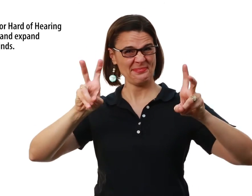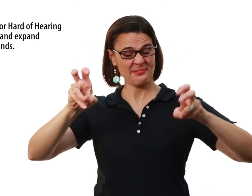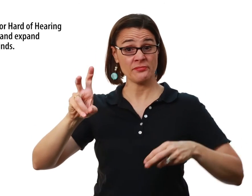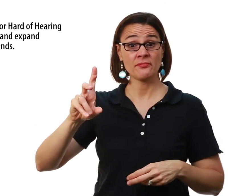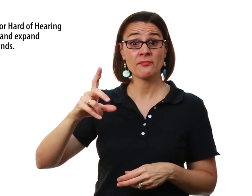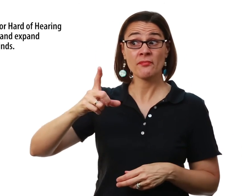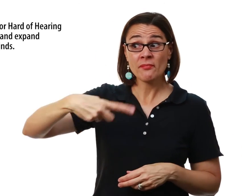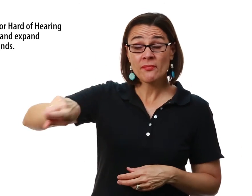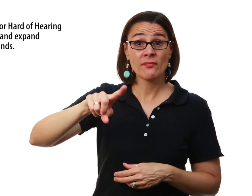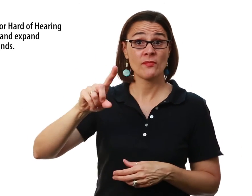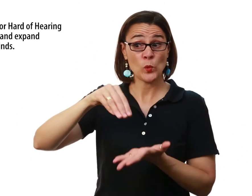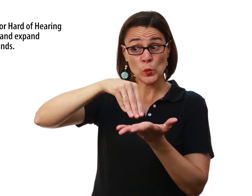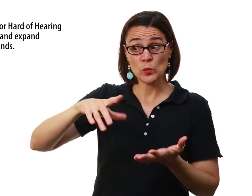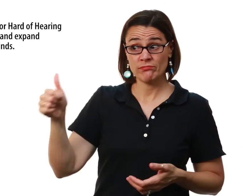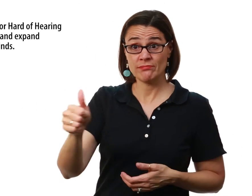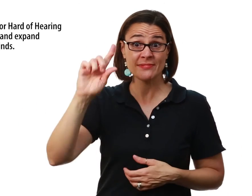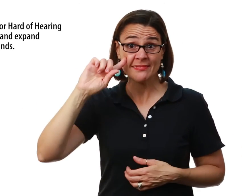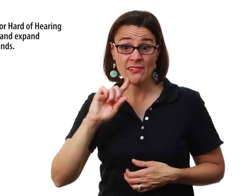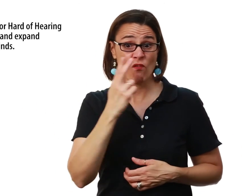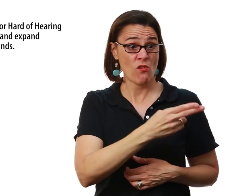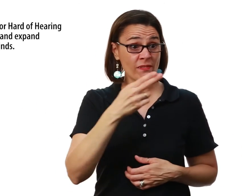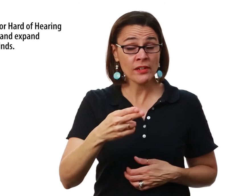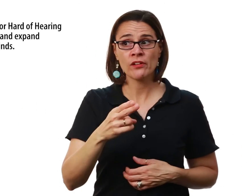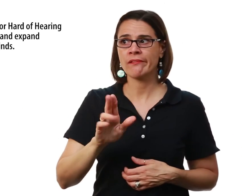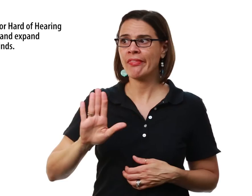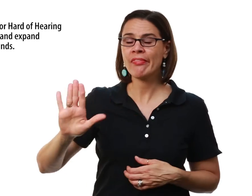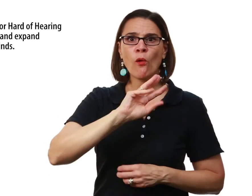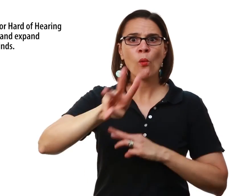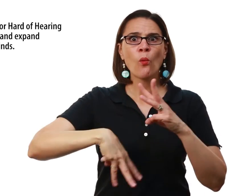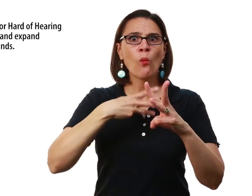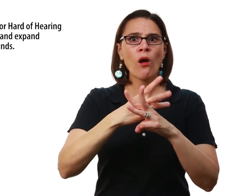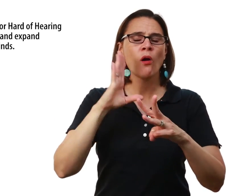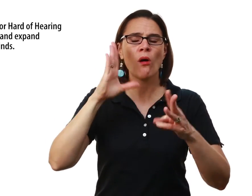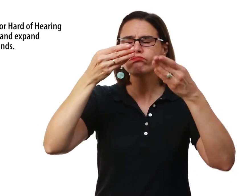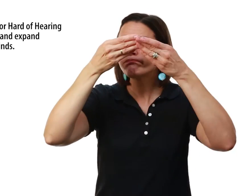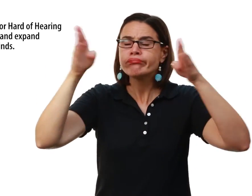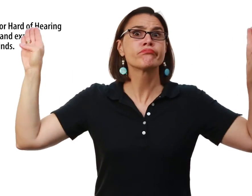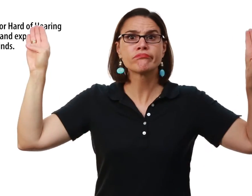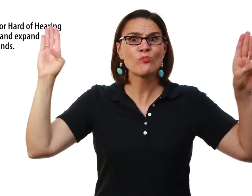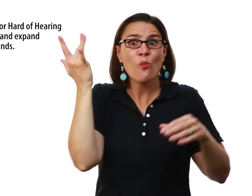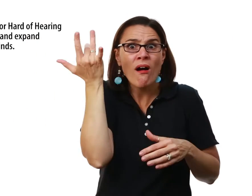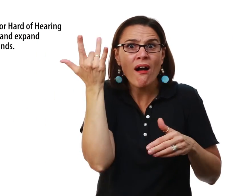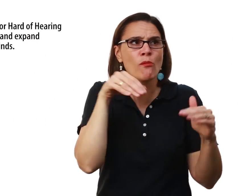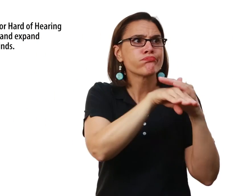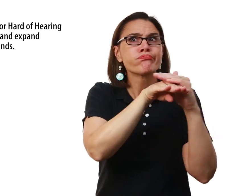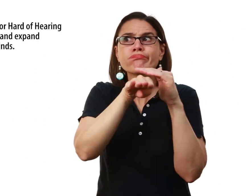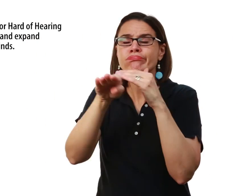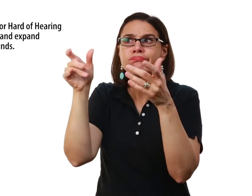For students who are deaf or hard of hearing Their world is going to explode Because of the accessibility that they are going to